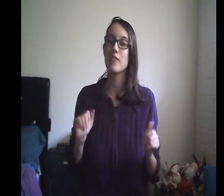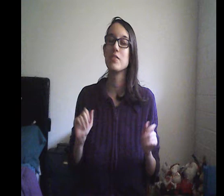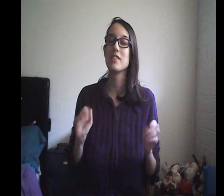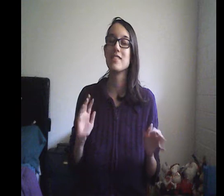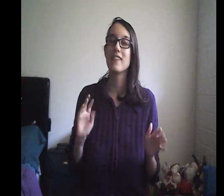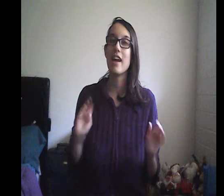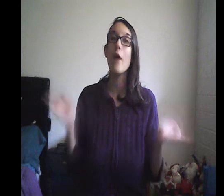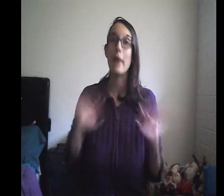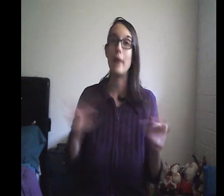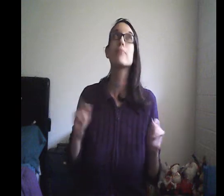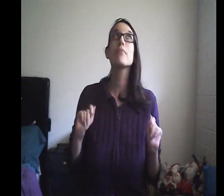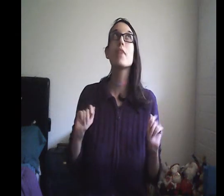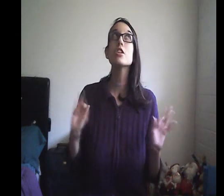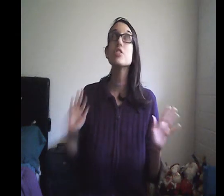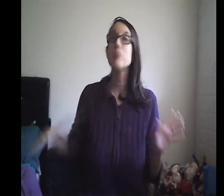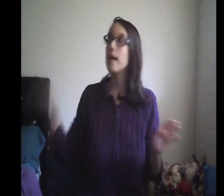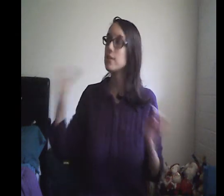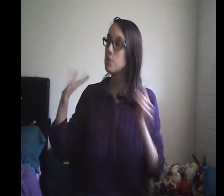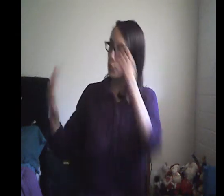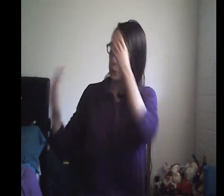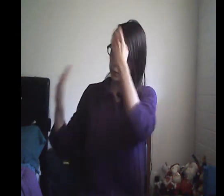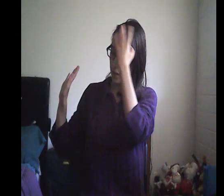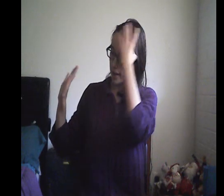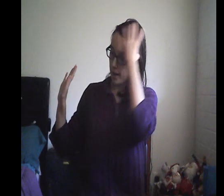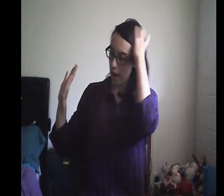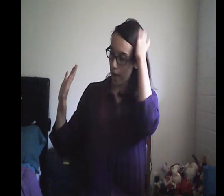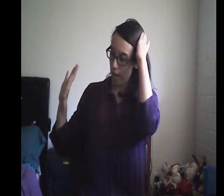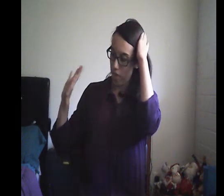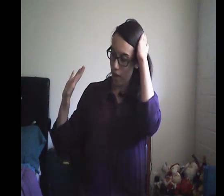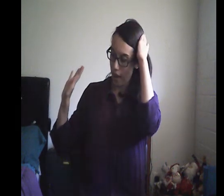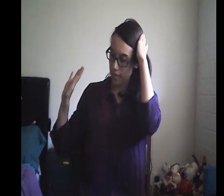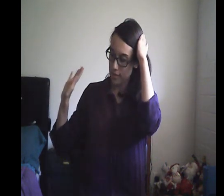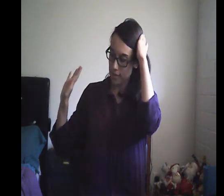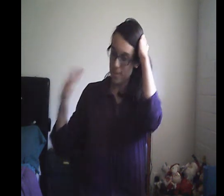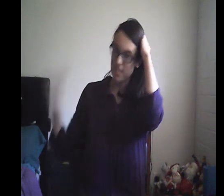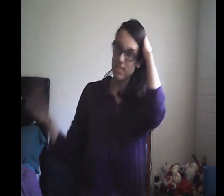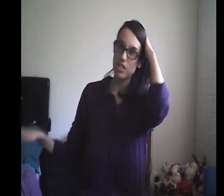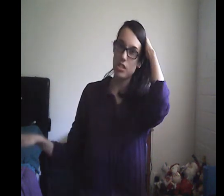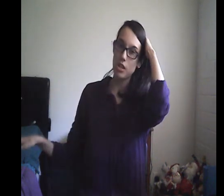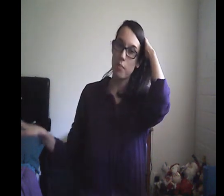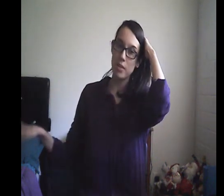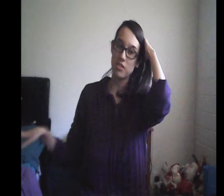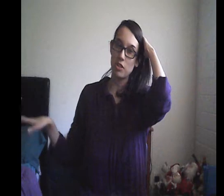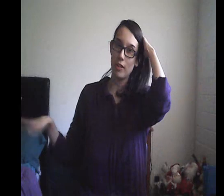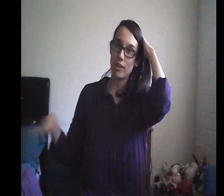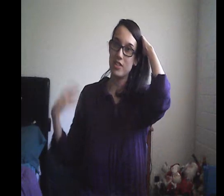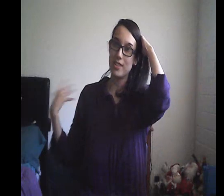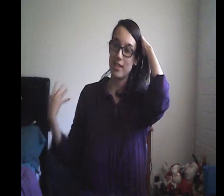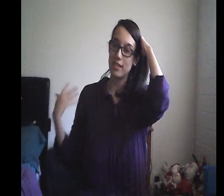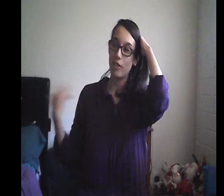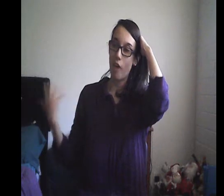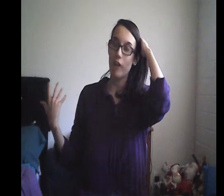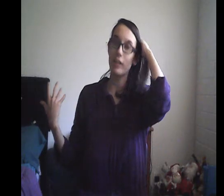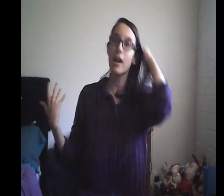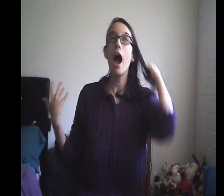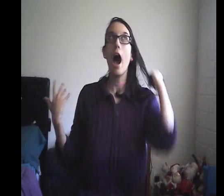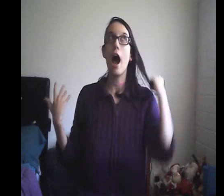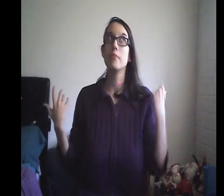say okay so i do like that this makes your lashes nice and long i'm not